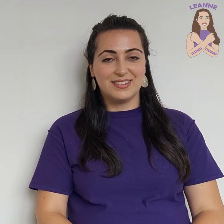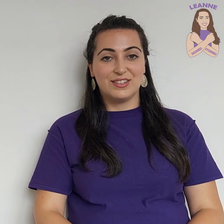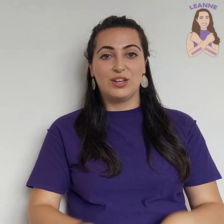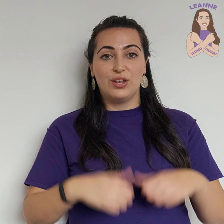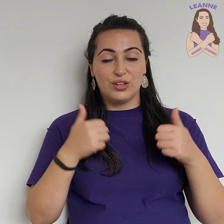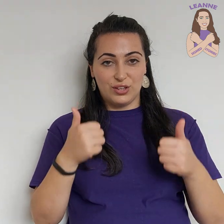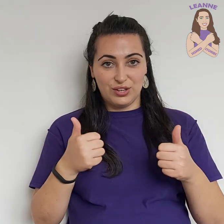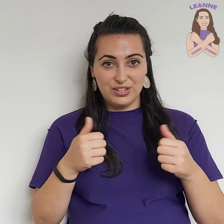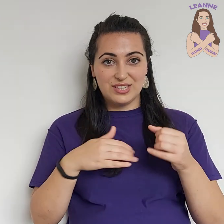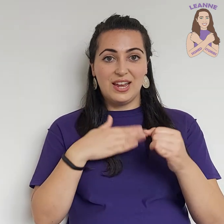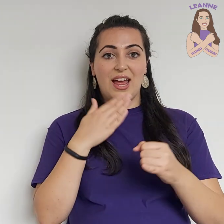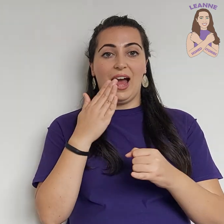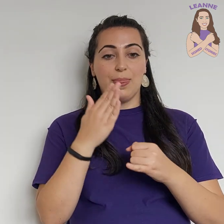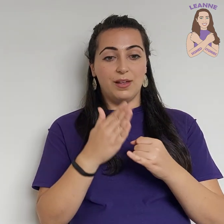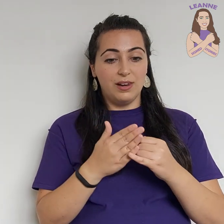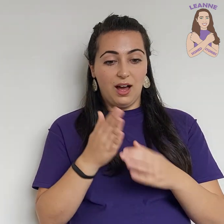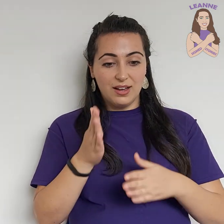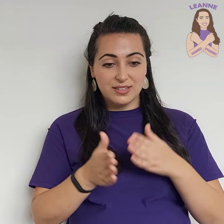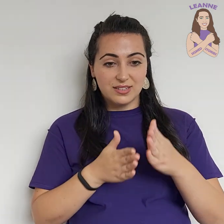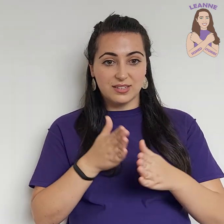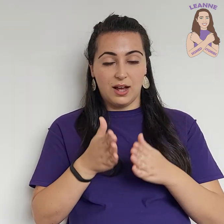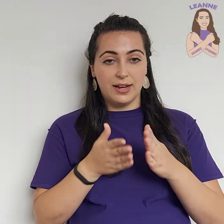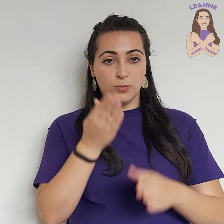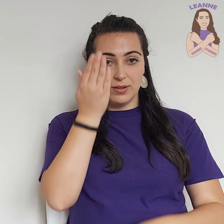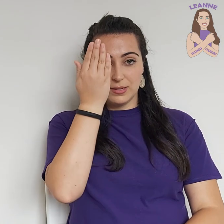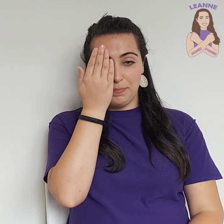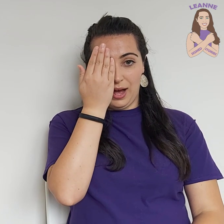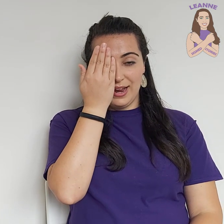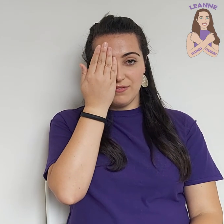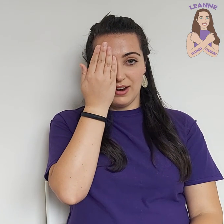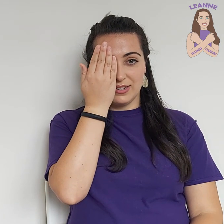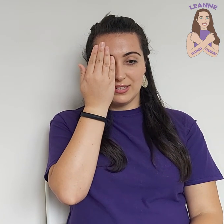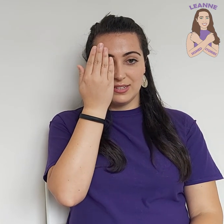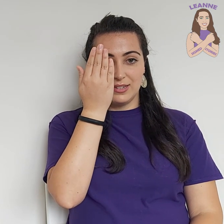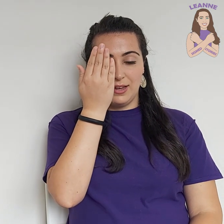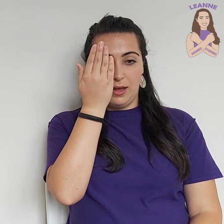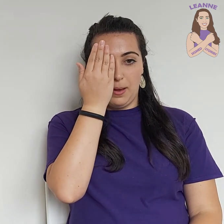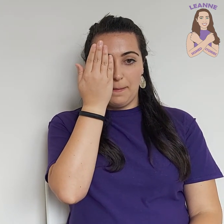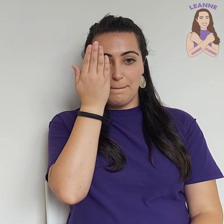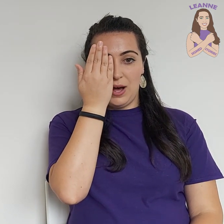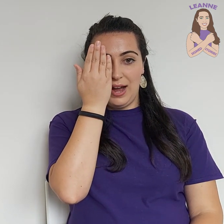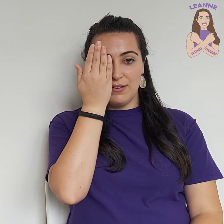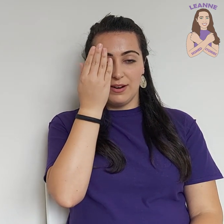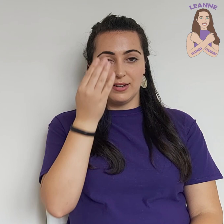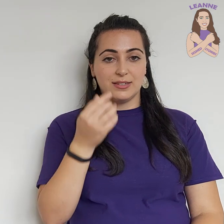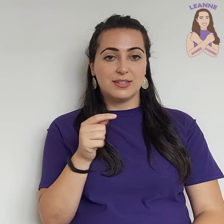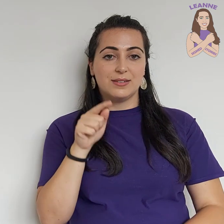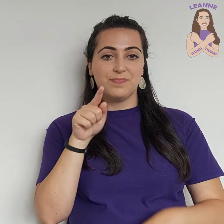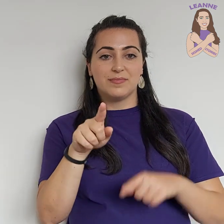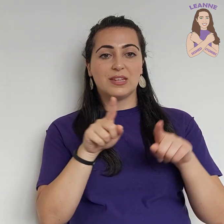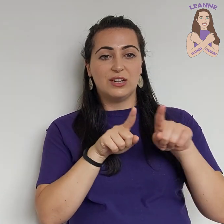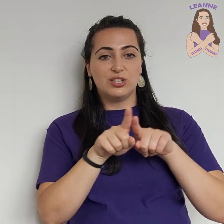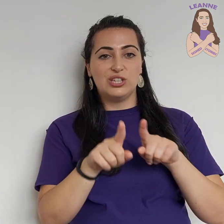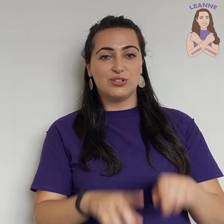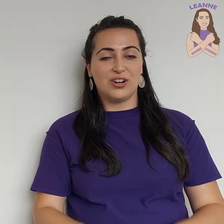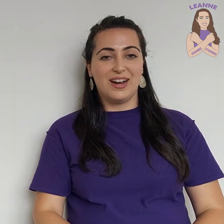Good. And the last sign was pirate. Pirate. You try.